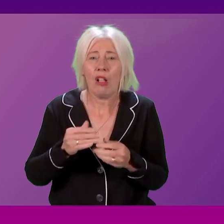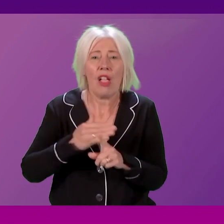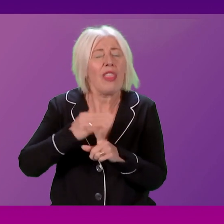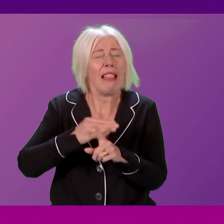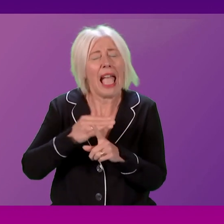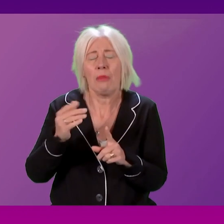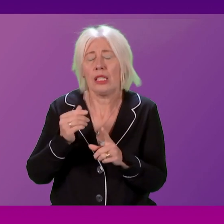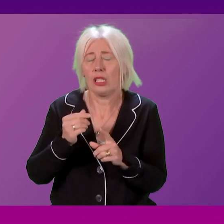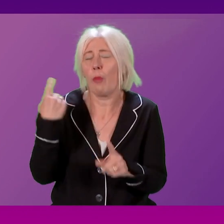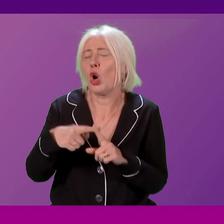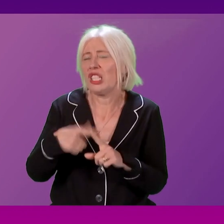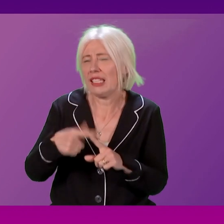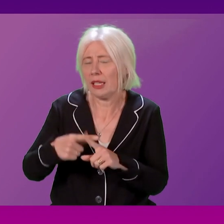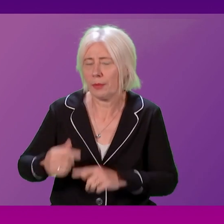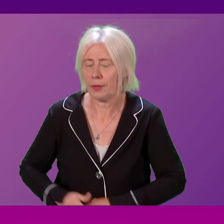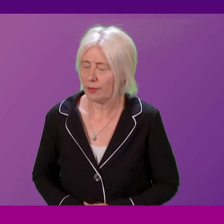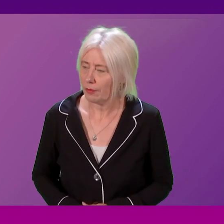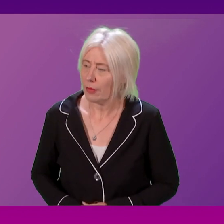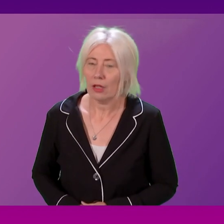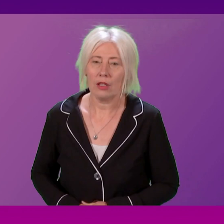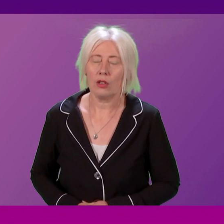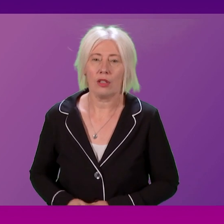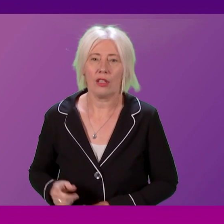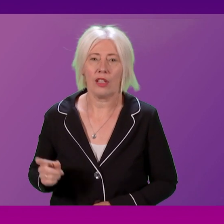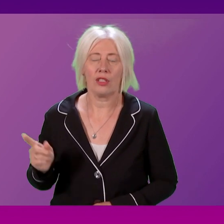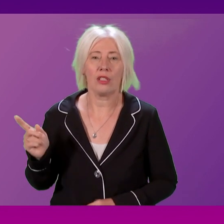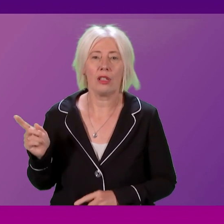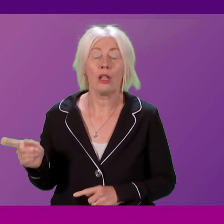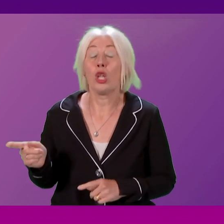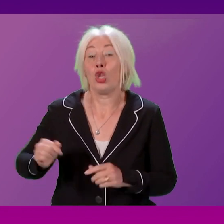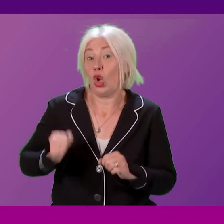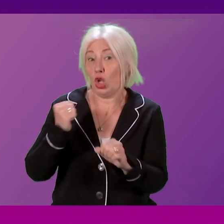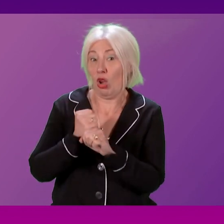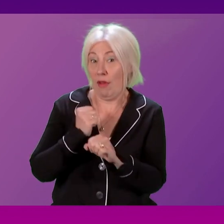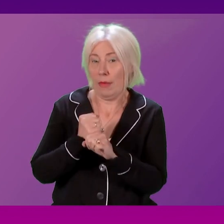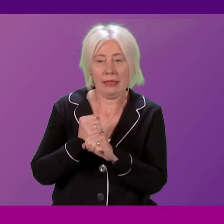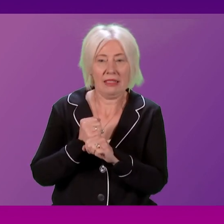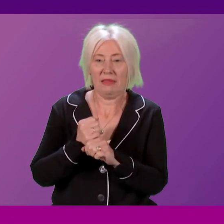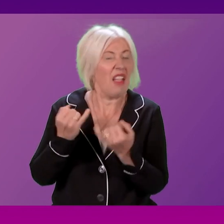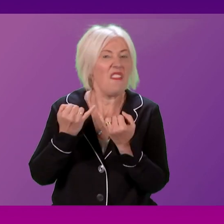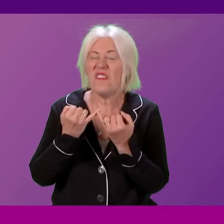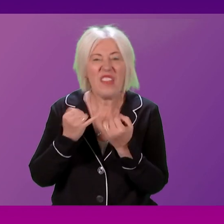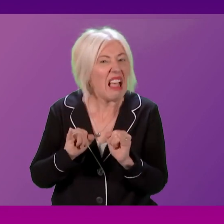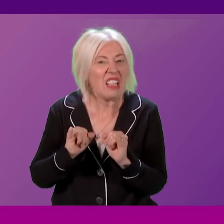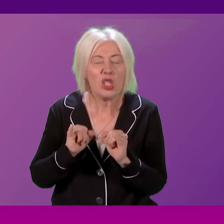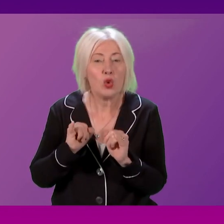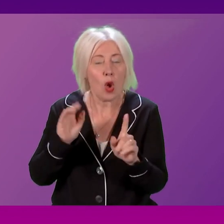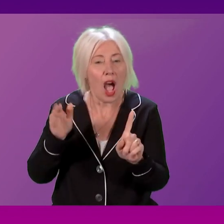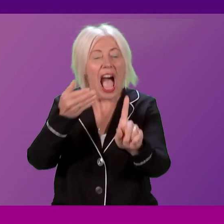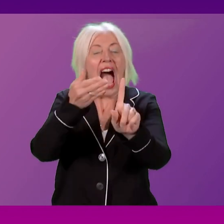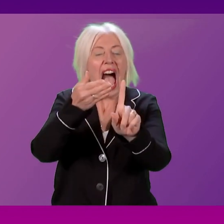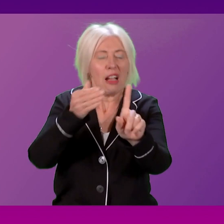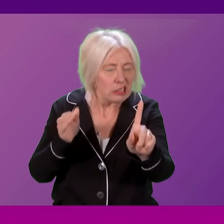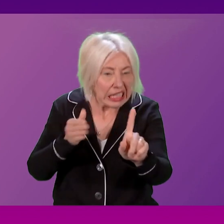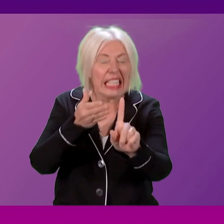Sarah Boyack. Sir, given that the Scottish Government has consistently failed to live up to our climate target, which is bad